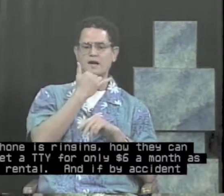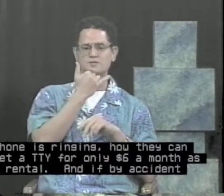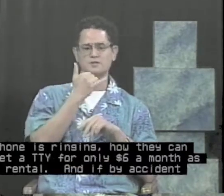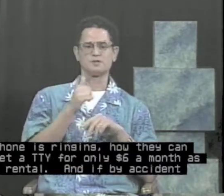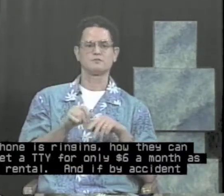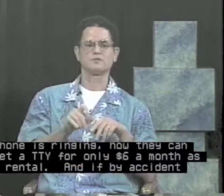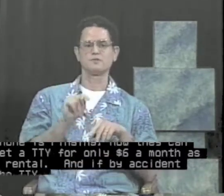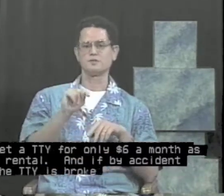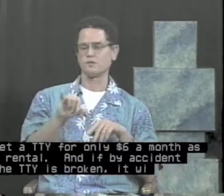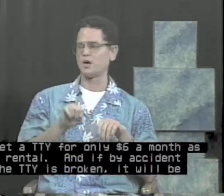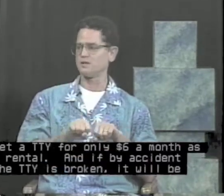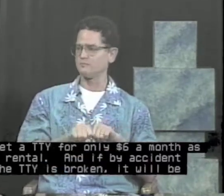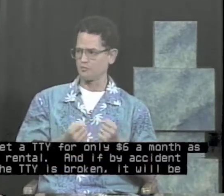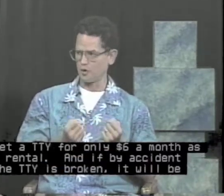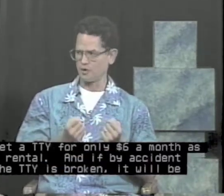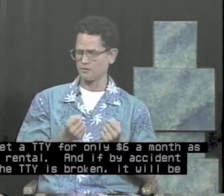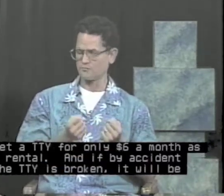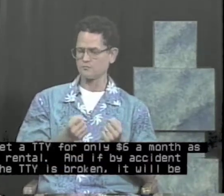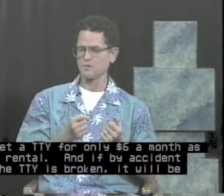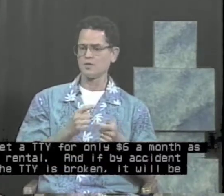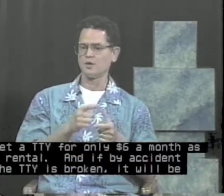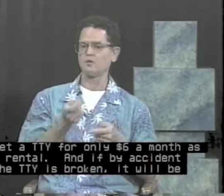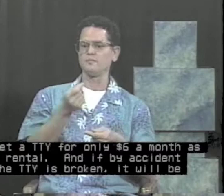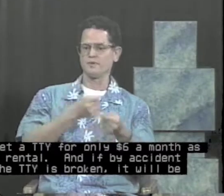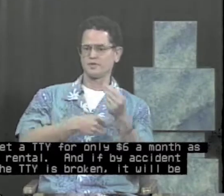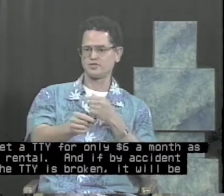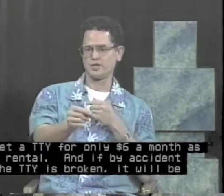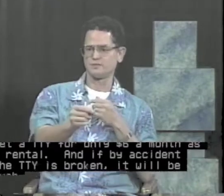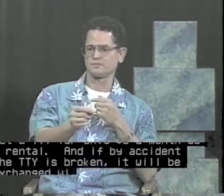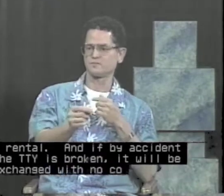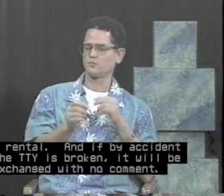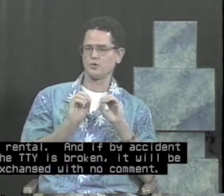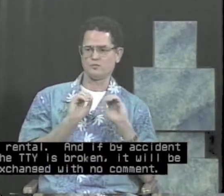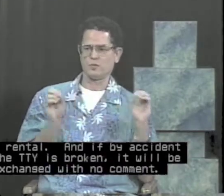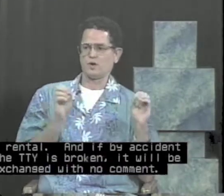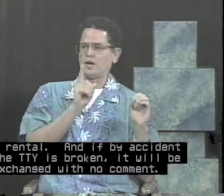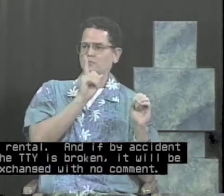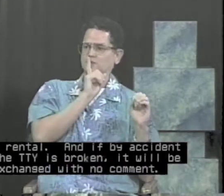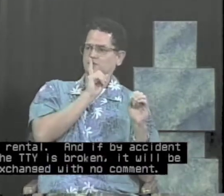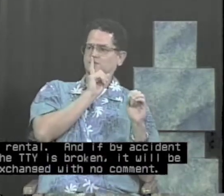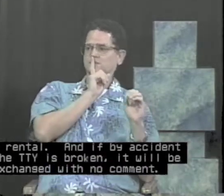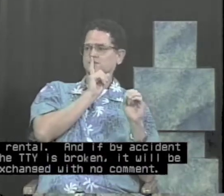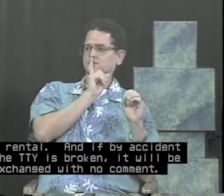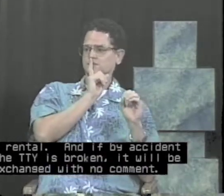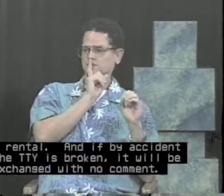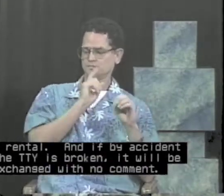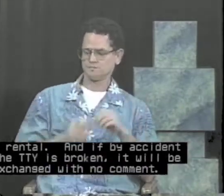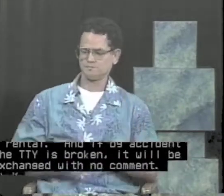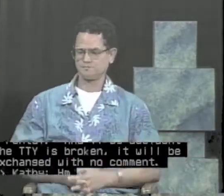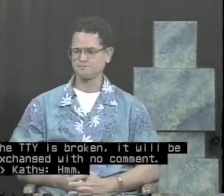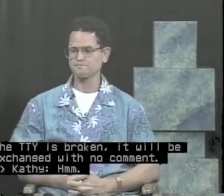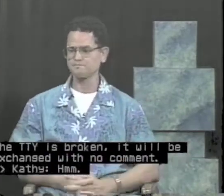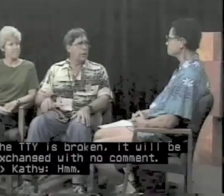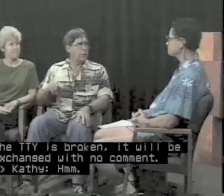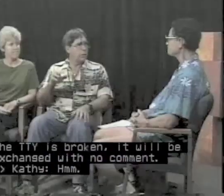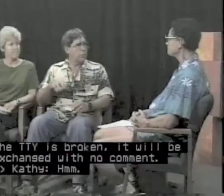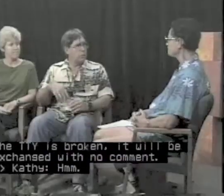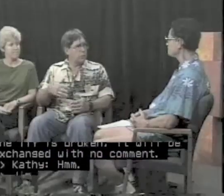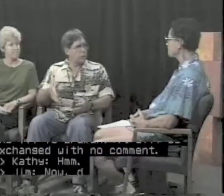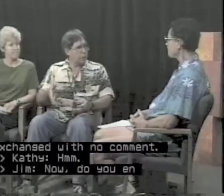accident, the TTY is broken, it will be exchanged with no comment. Hmm. Now, do you encourage